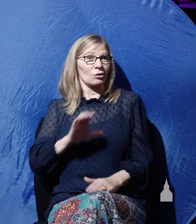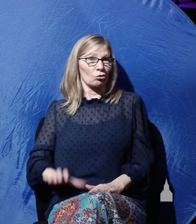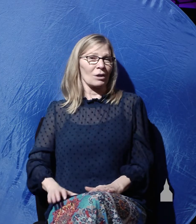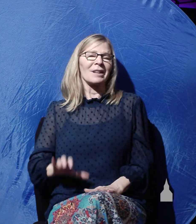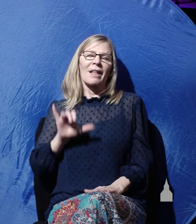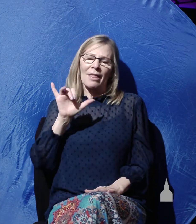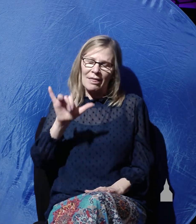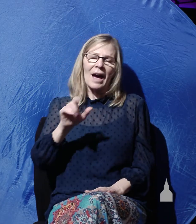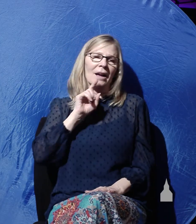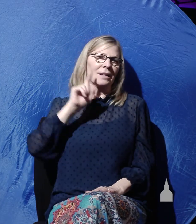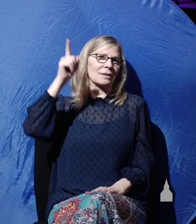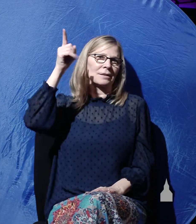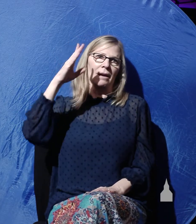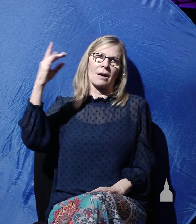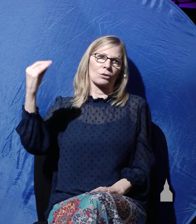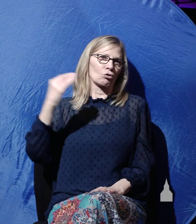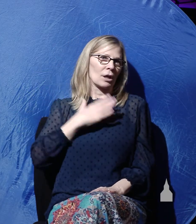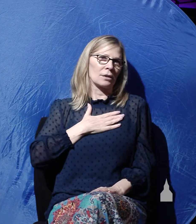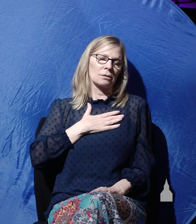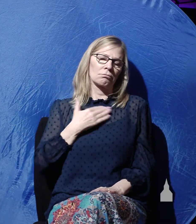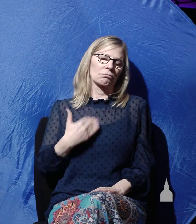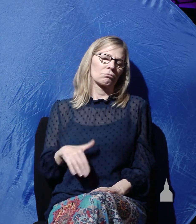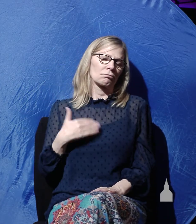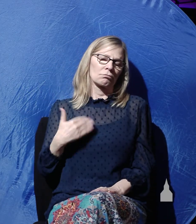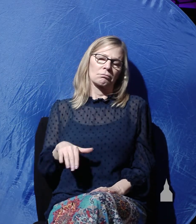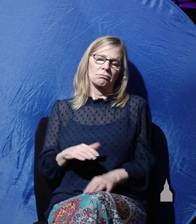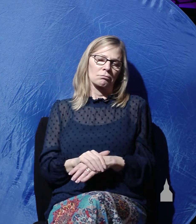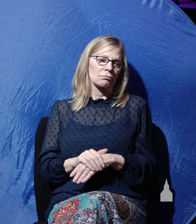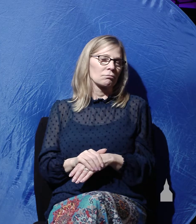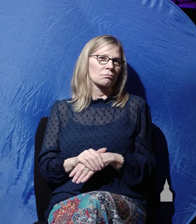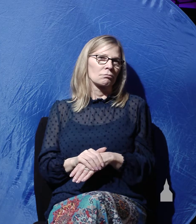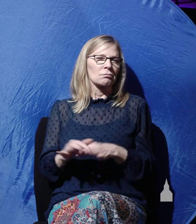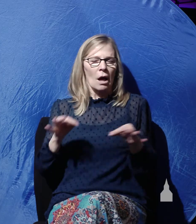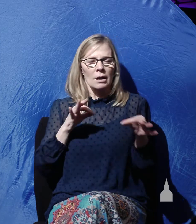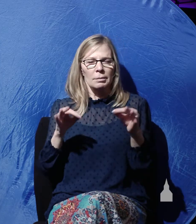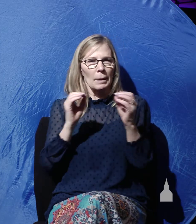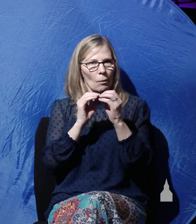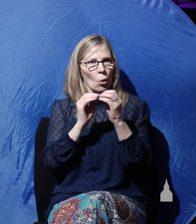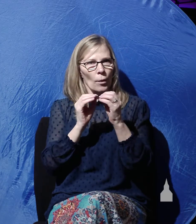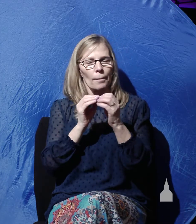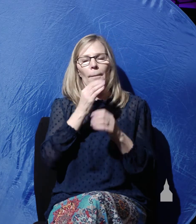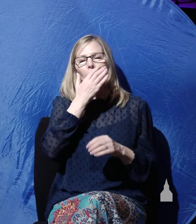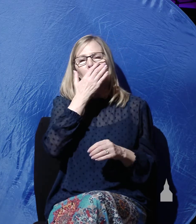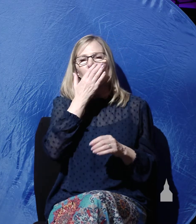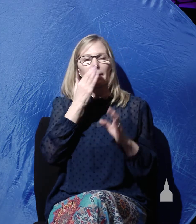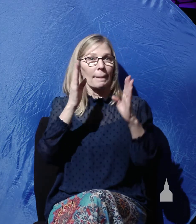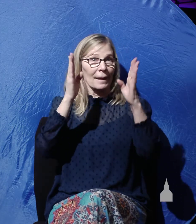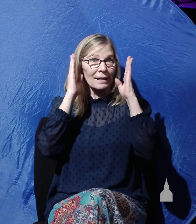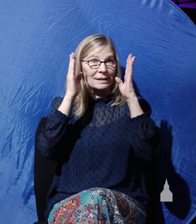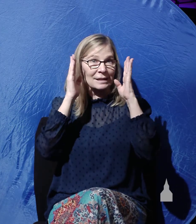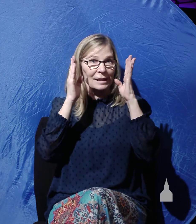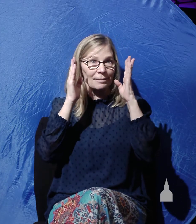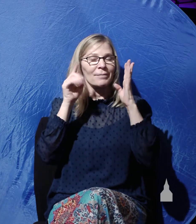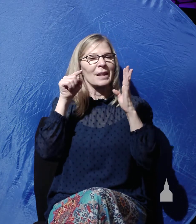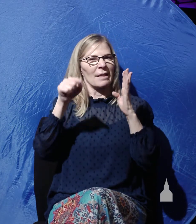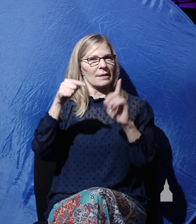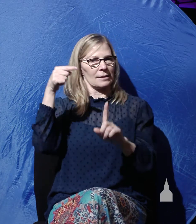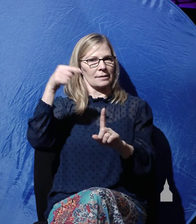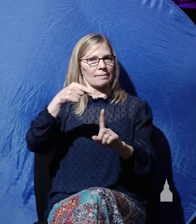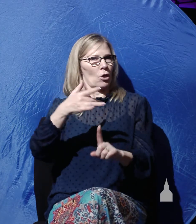grace of God. Let me explain further. And I want you to listen very closely because folks, this is the heart of the gospel